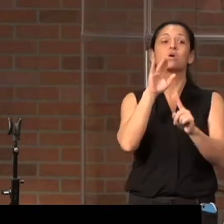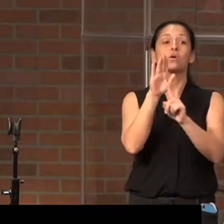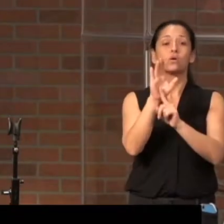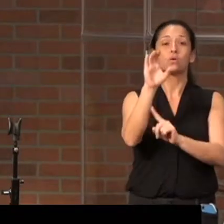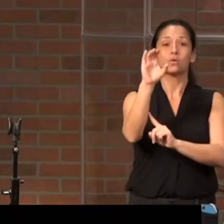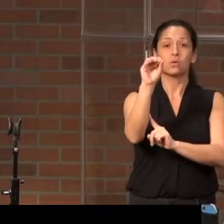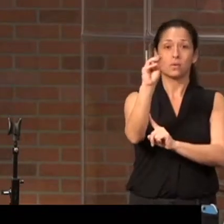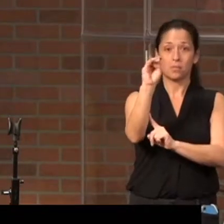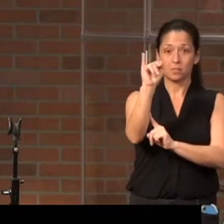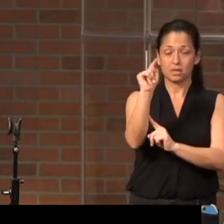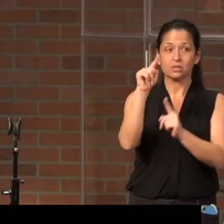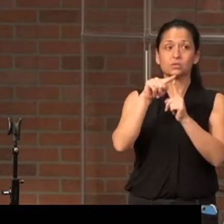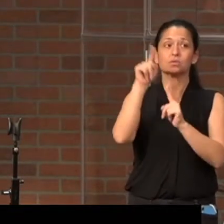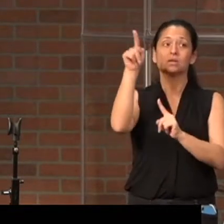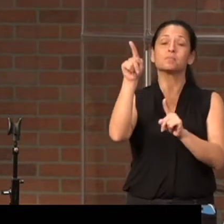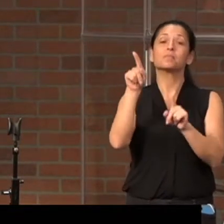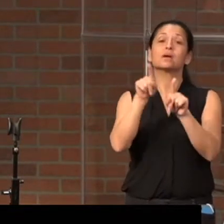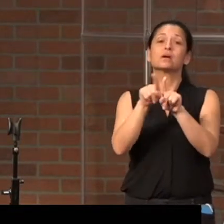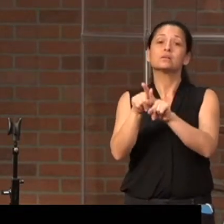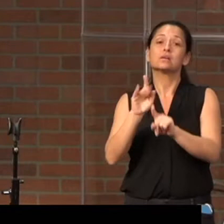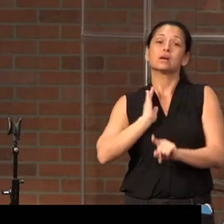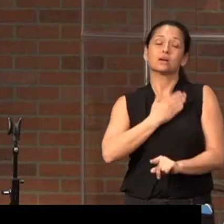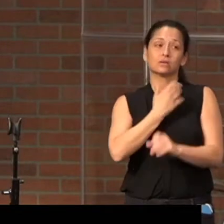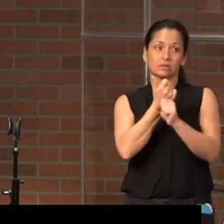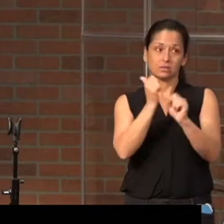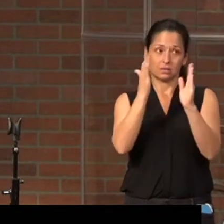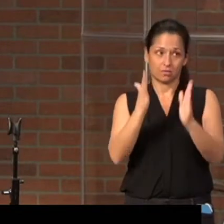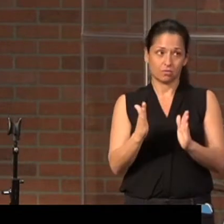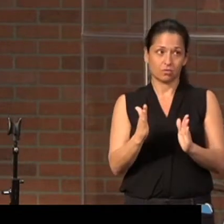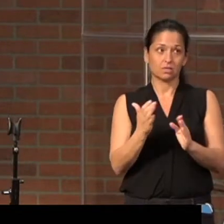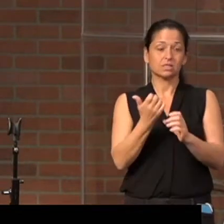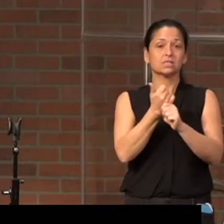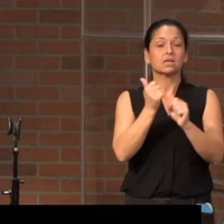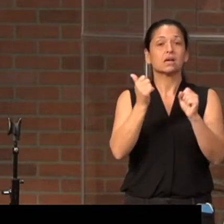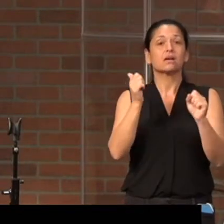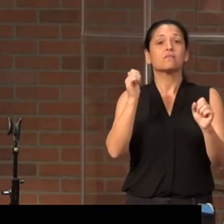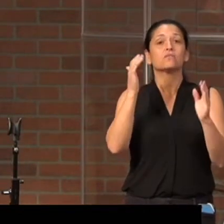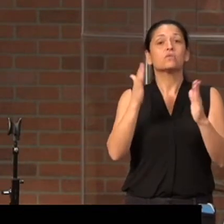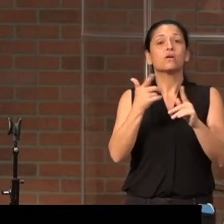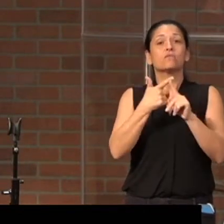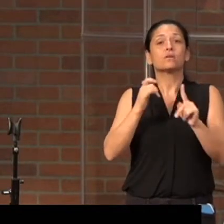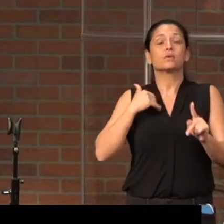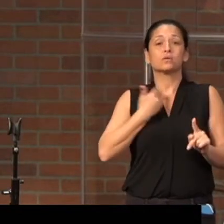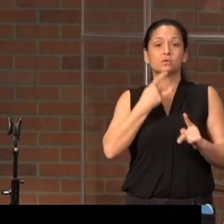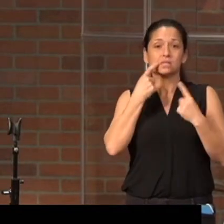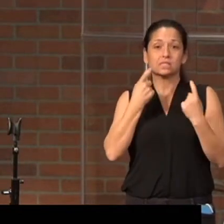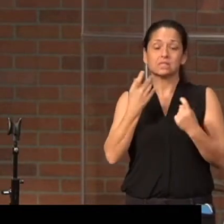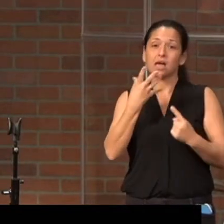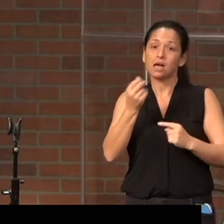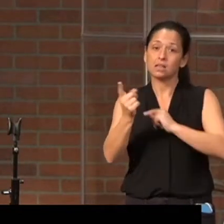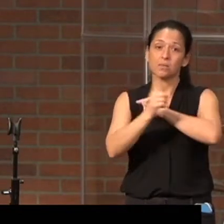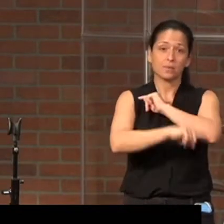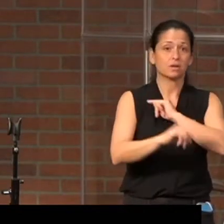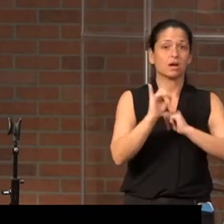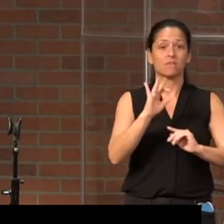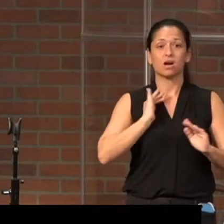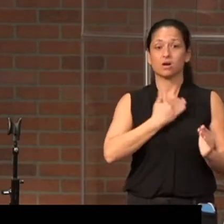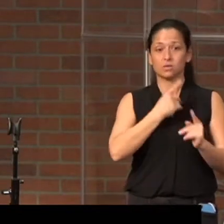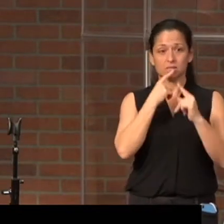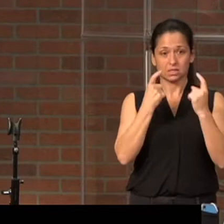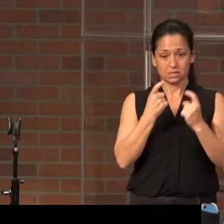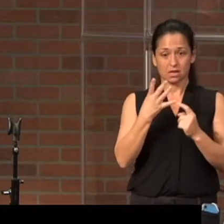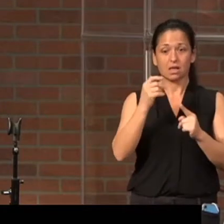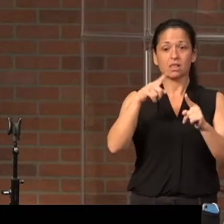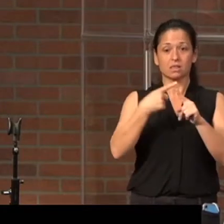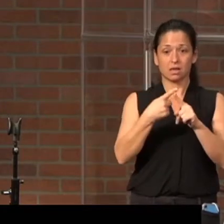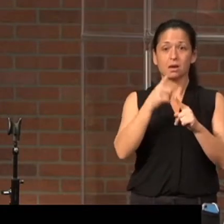to him as our savior, savior from our sins and the penalty of our sins. And